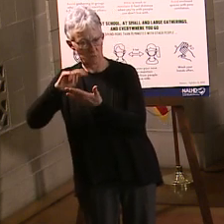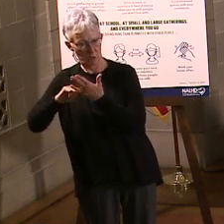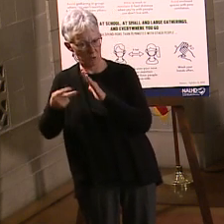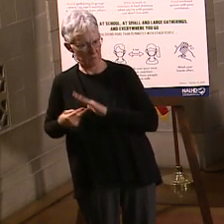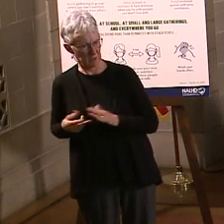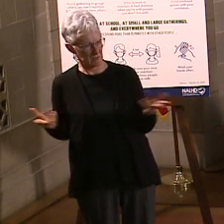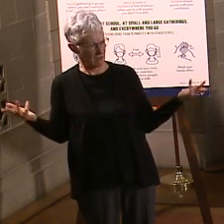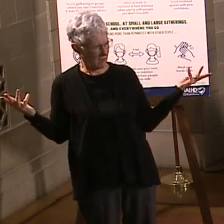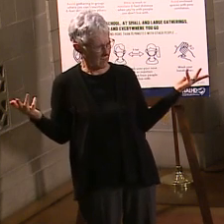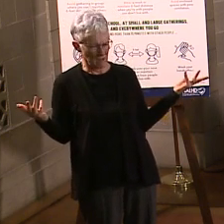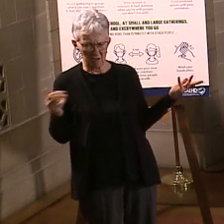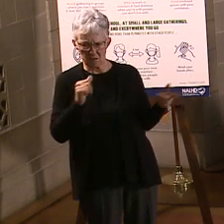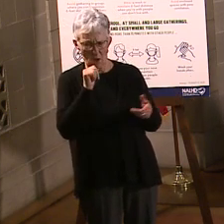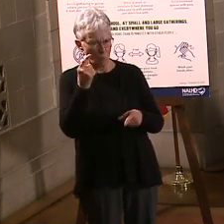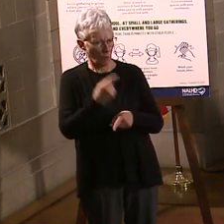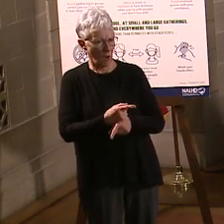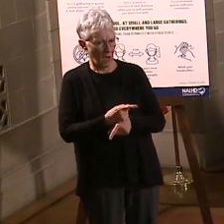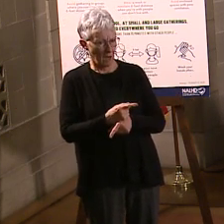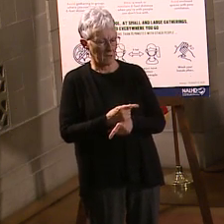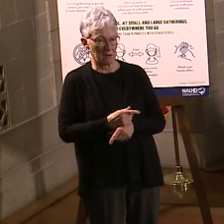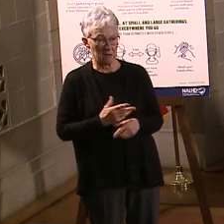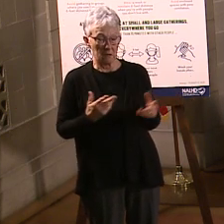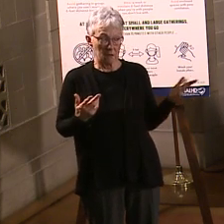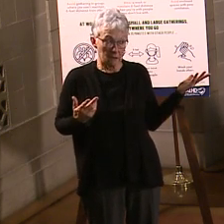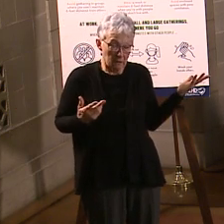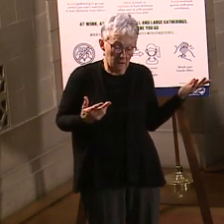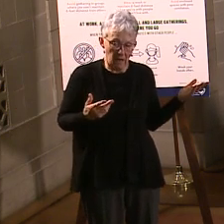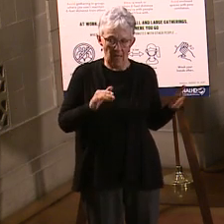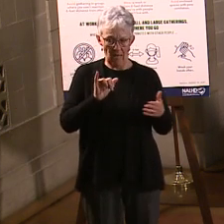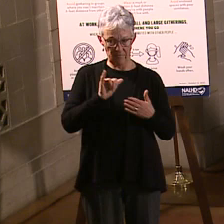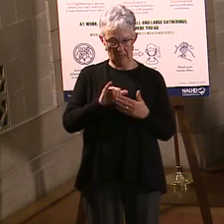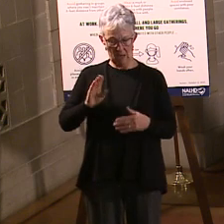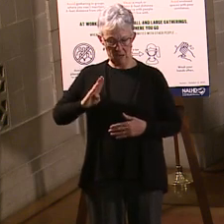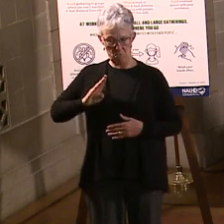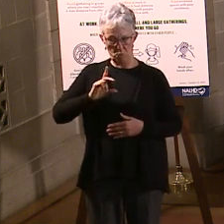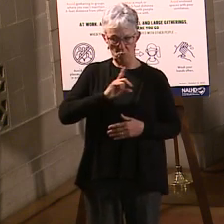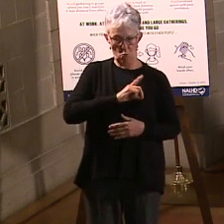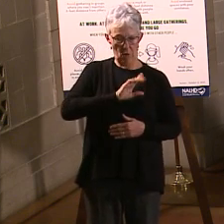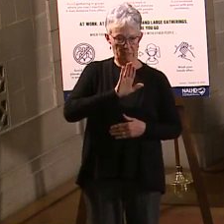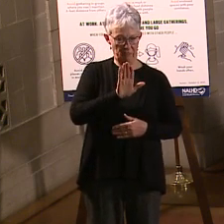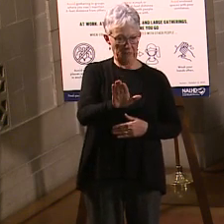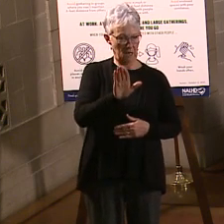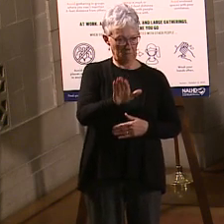to determine what projects get funded. That's what a board is supposed to do.